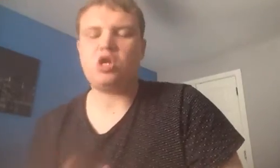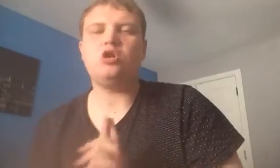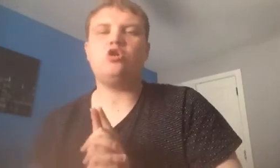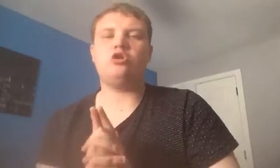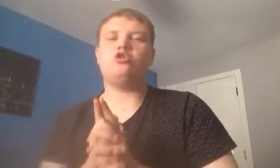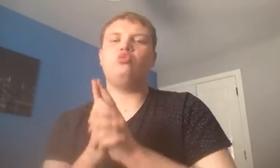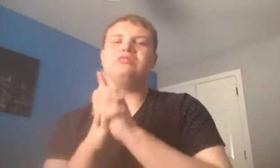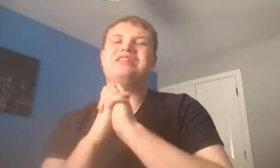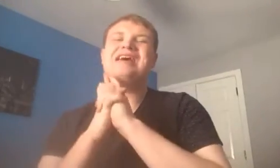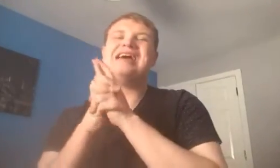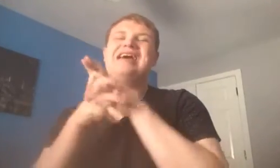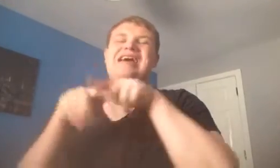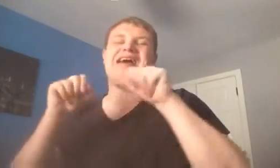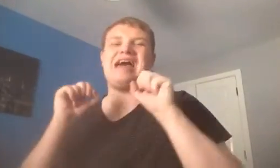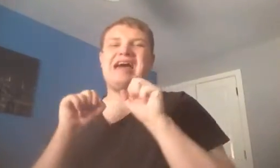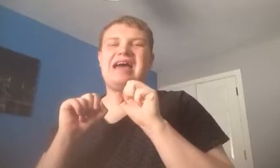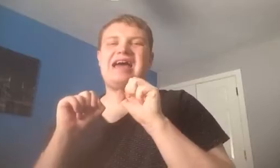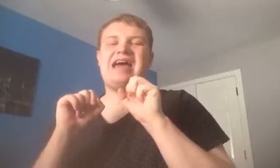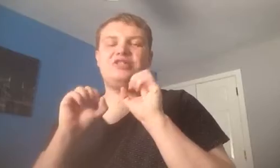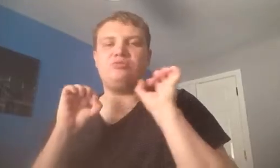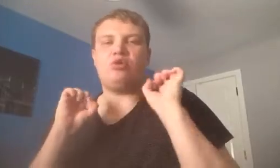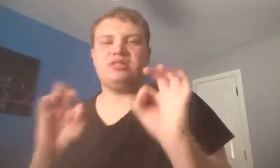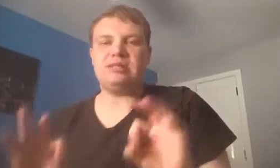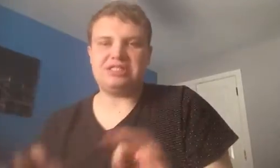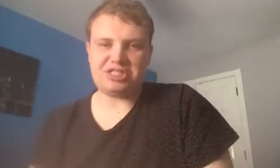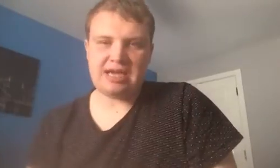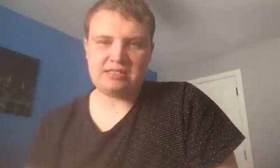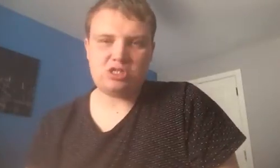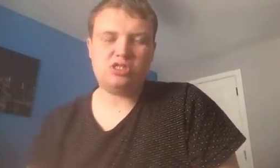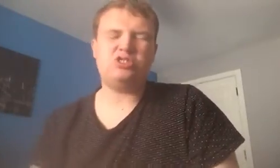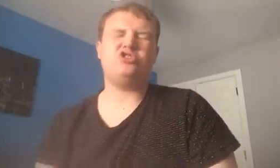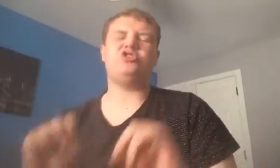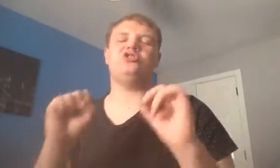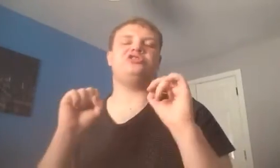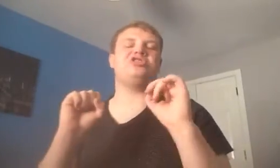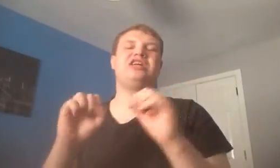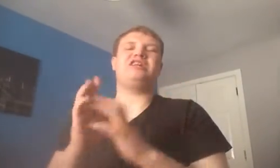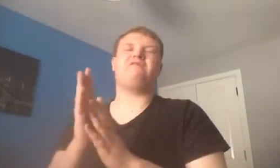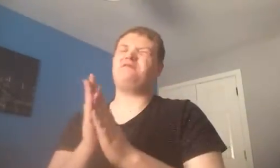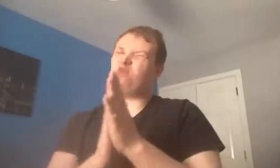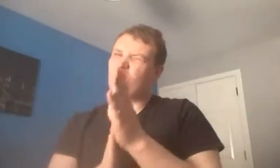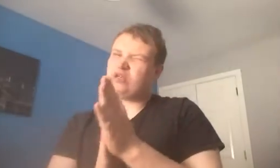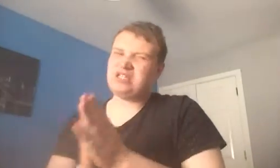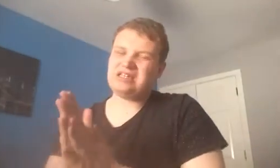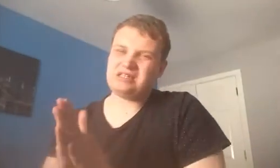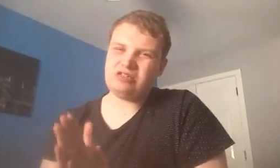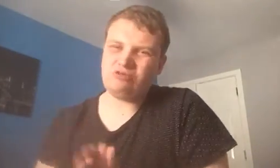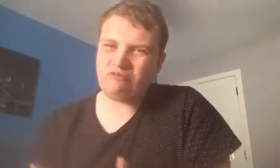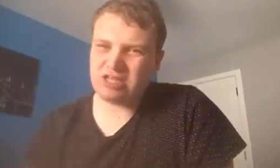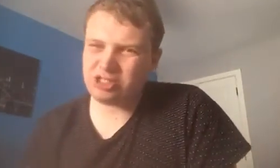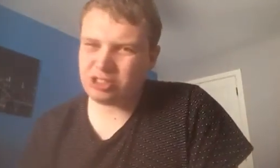Connor Goldstone is reportedly set to sign a four year deal with Rangers,